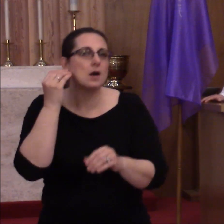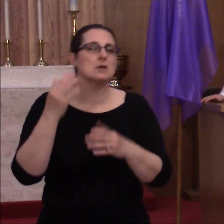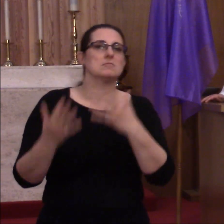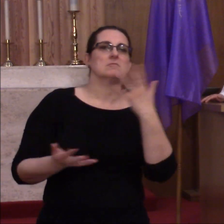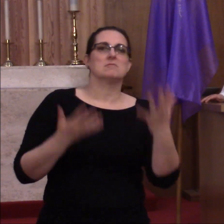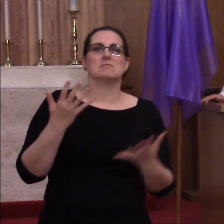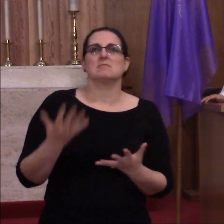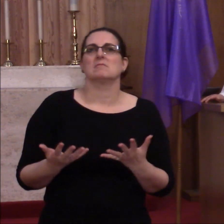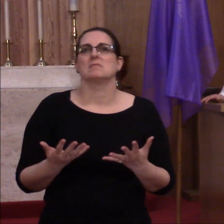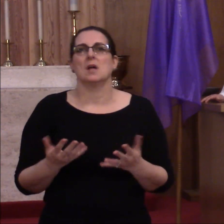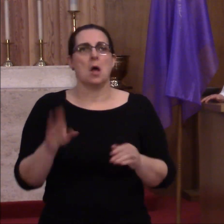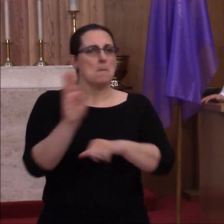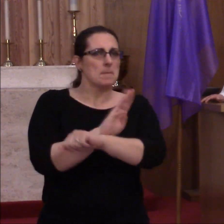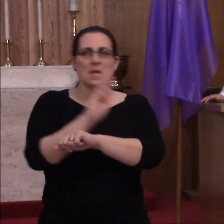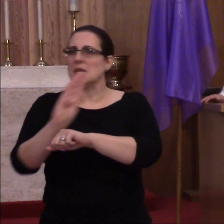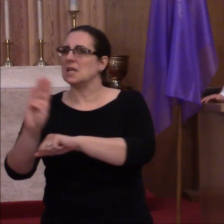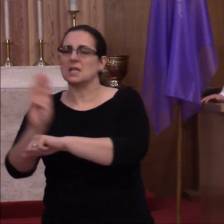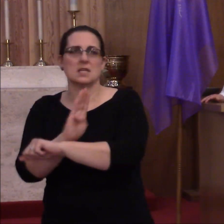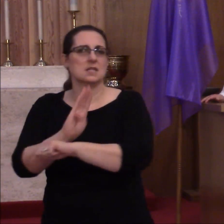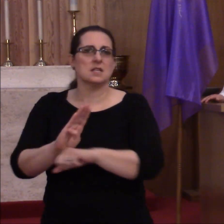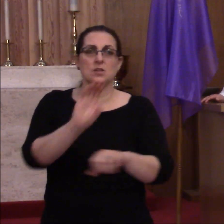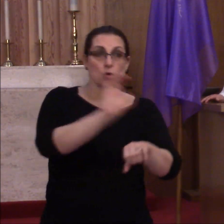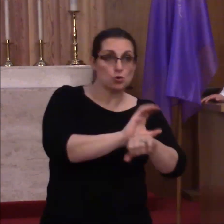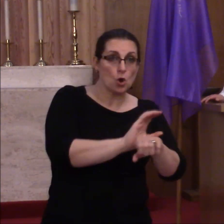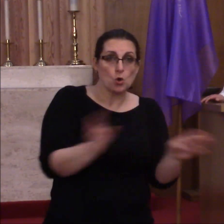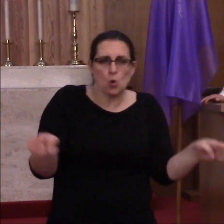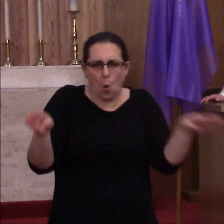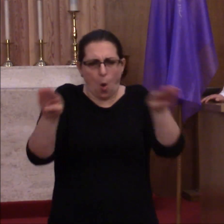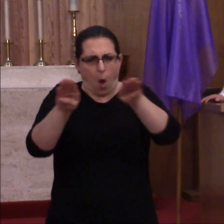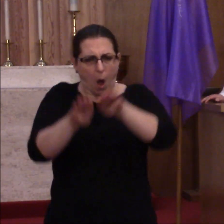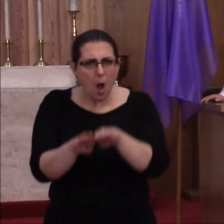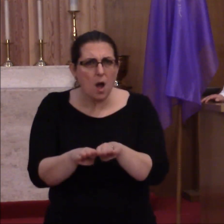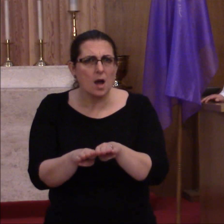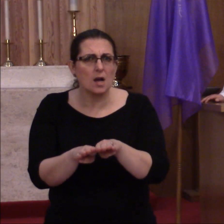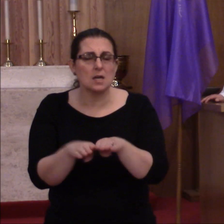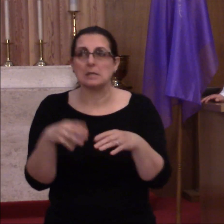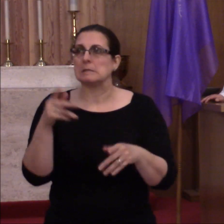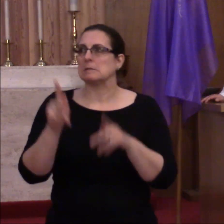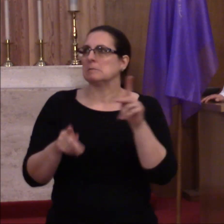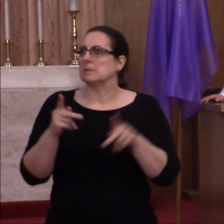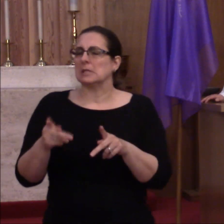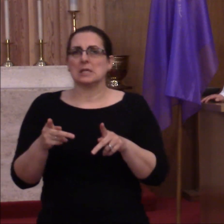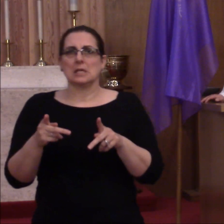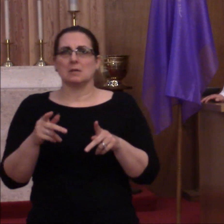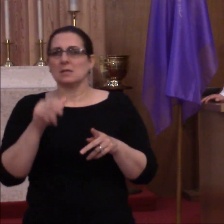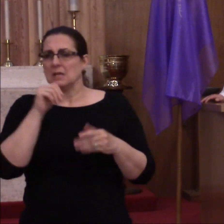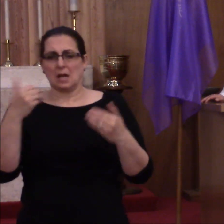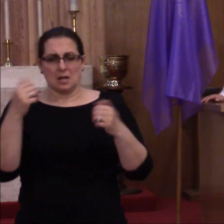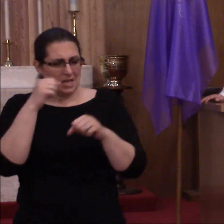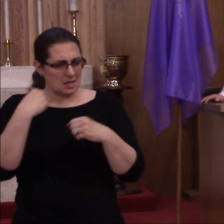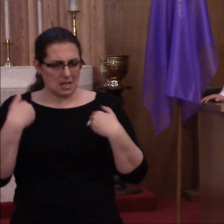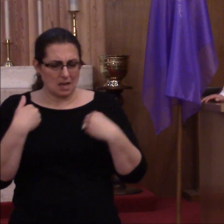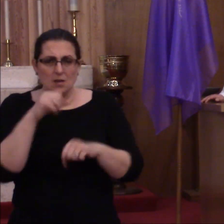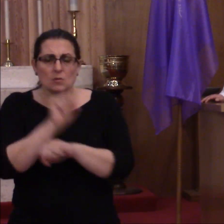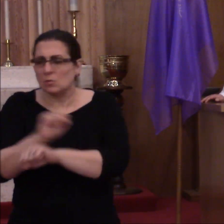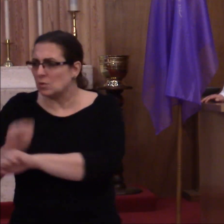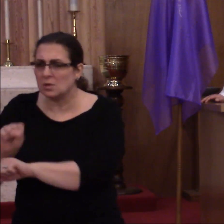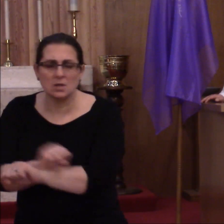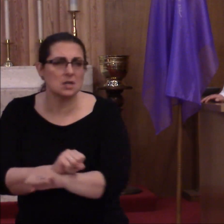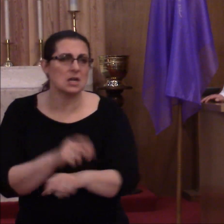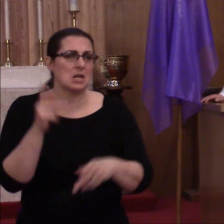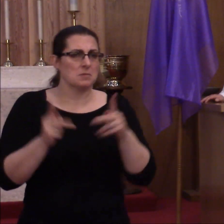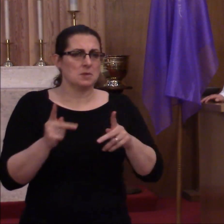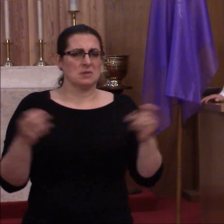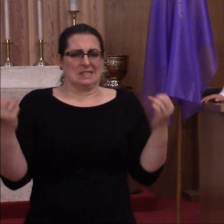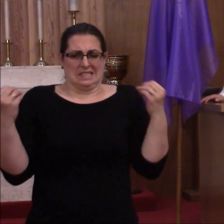all-time low. Businesses and even churches are closed. People are losing their jobs, and everyone is